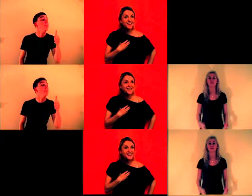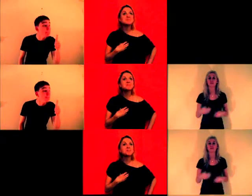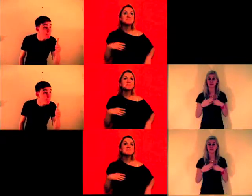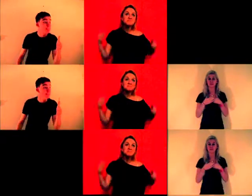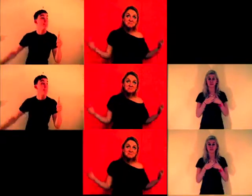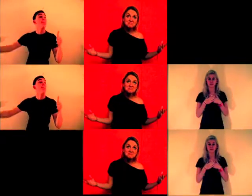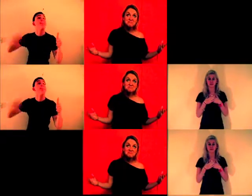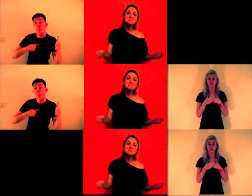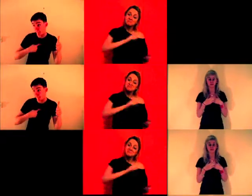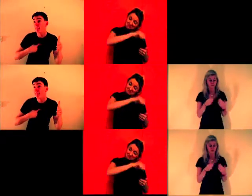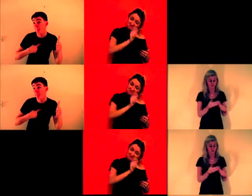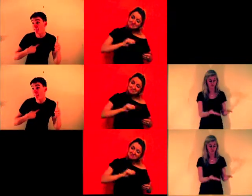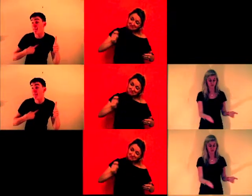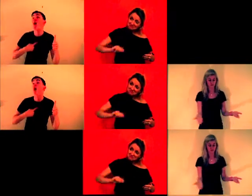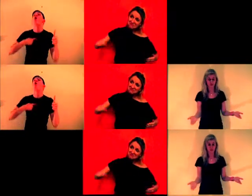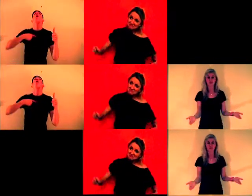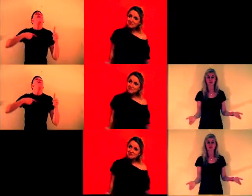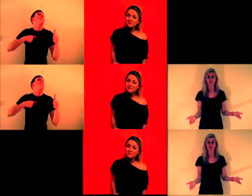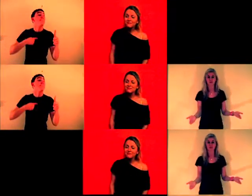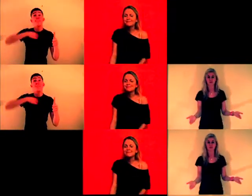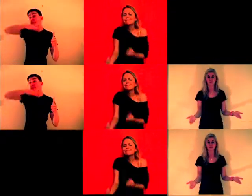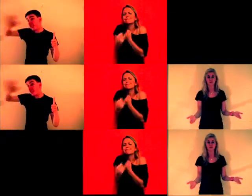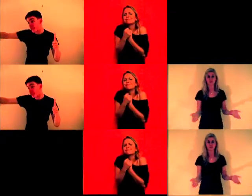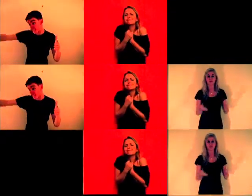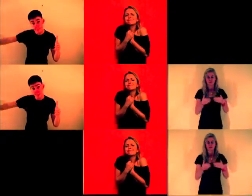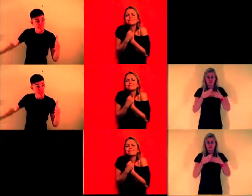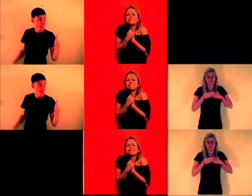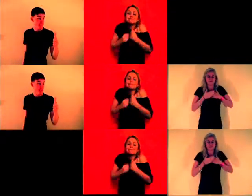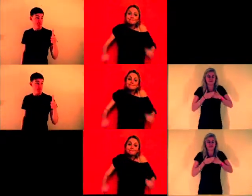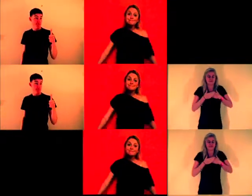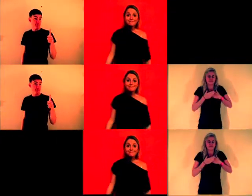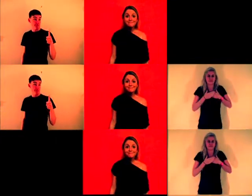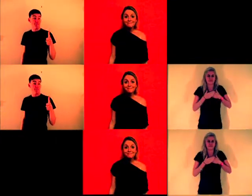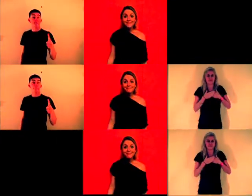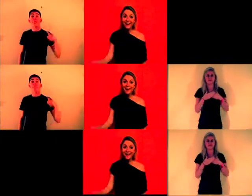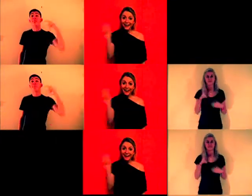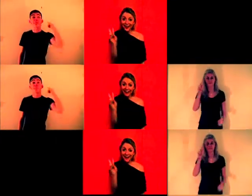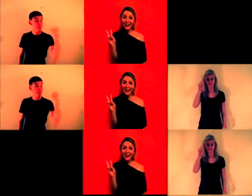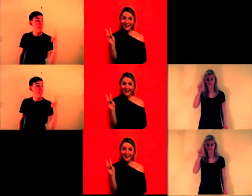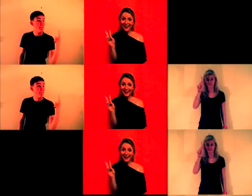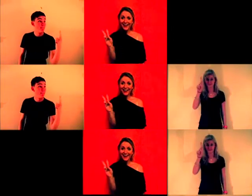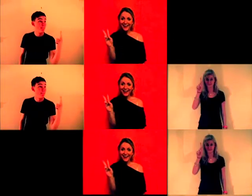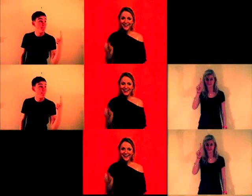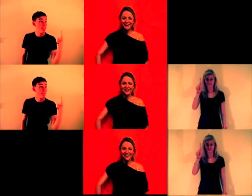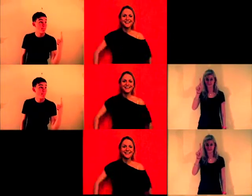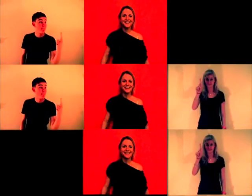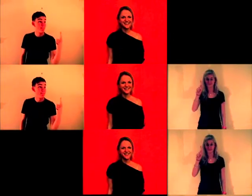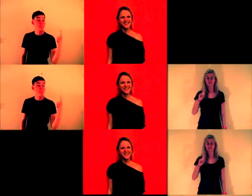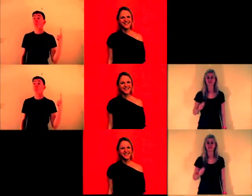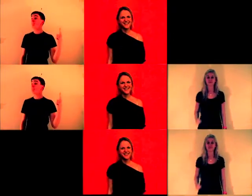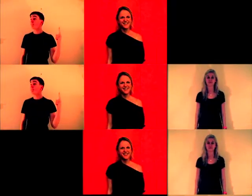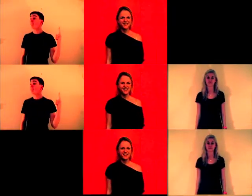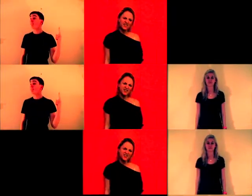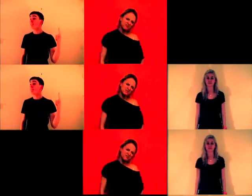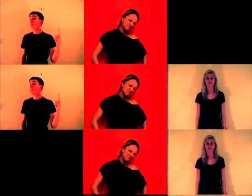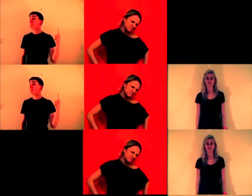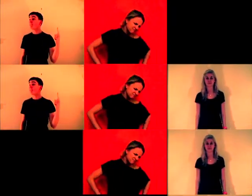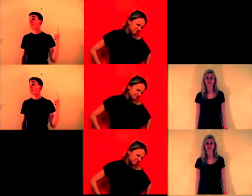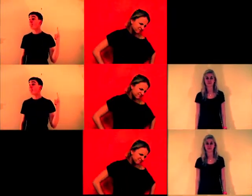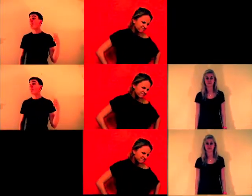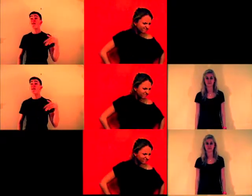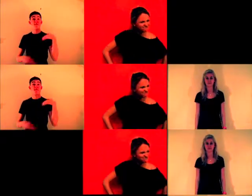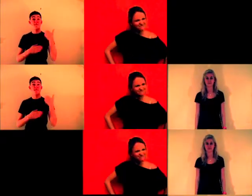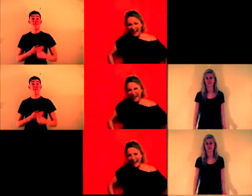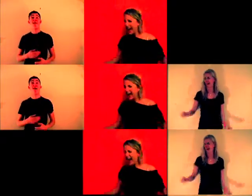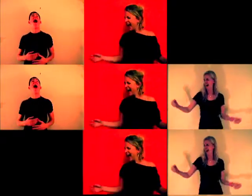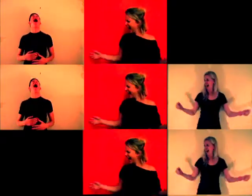help me and benefit me in my work, but also in my personal life. My second goal is that whilst we're here, maybe we